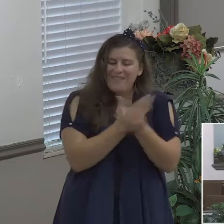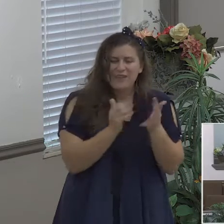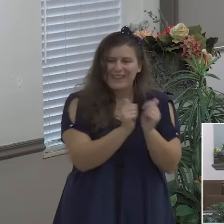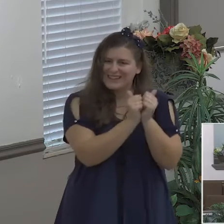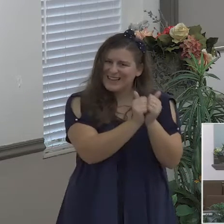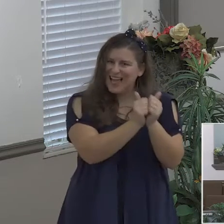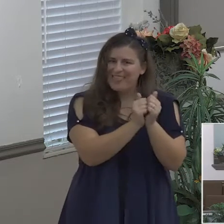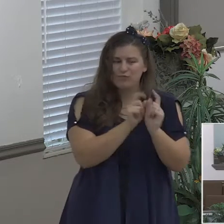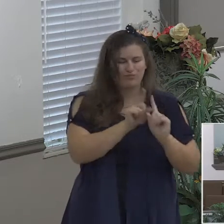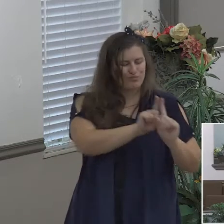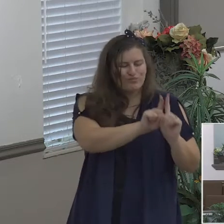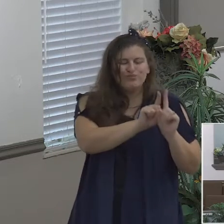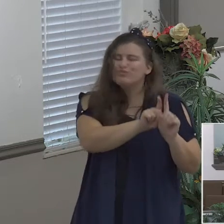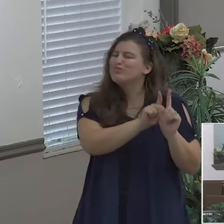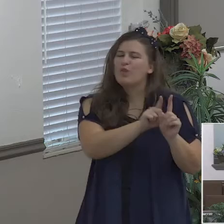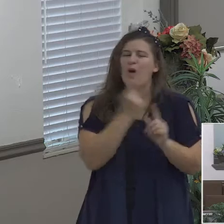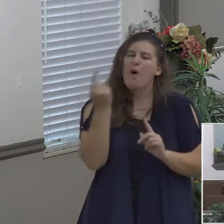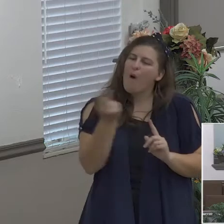and